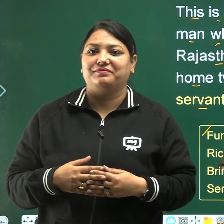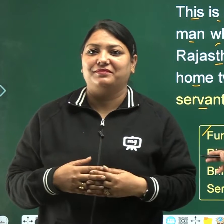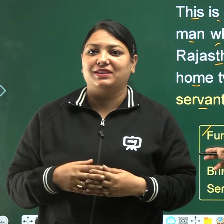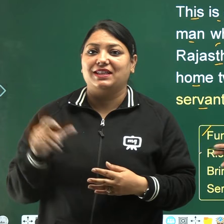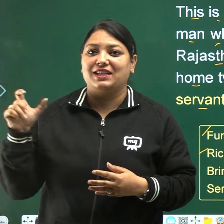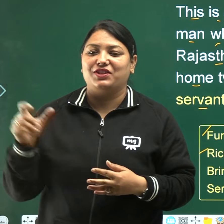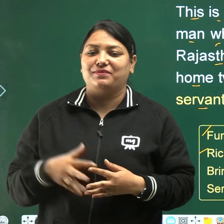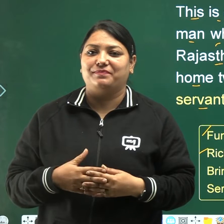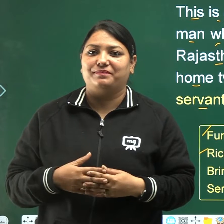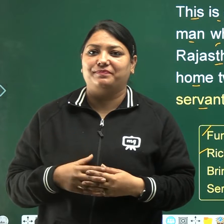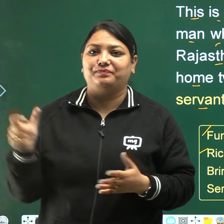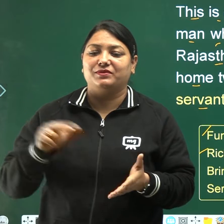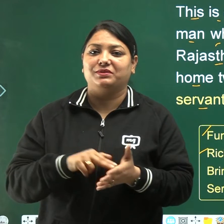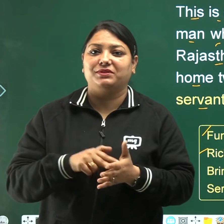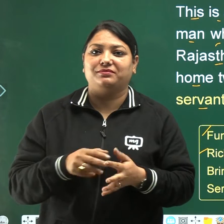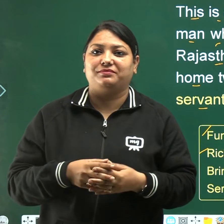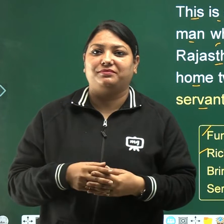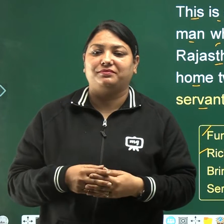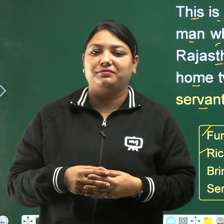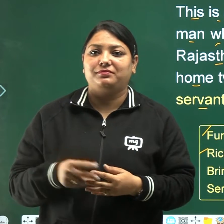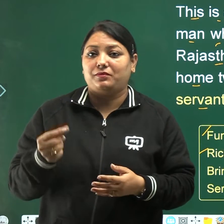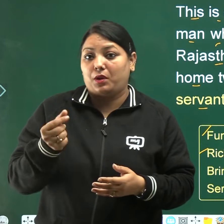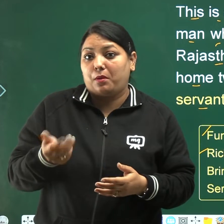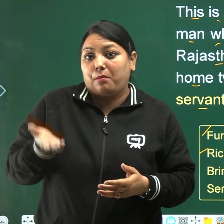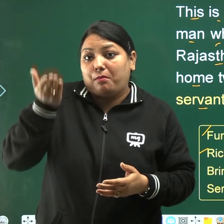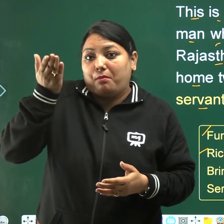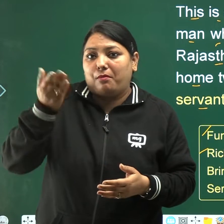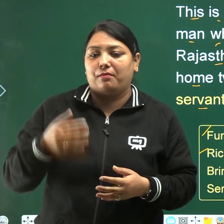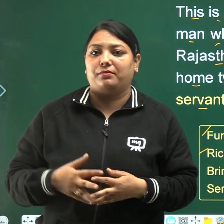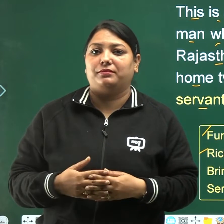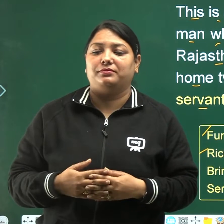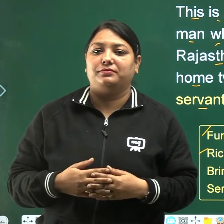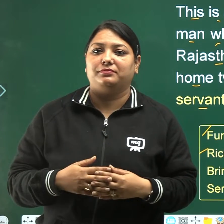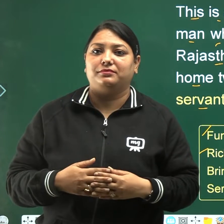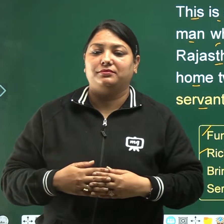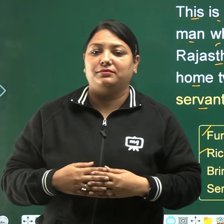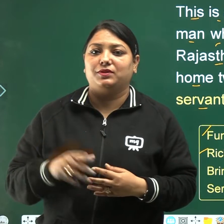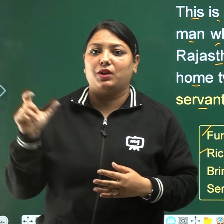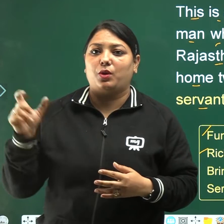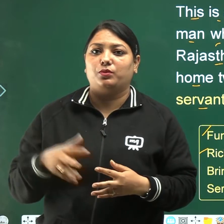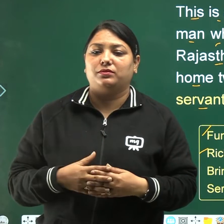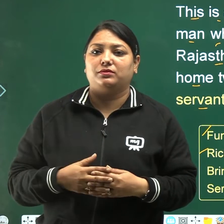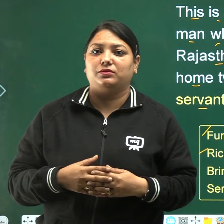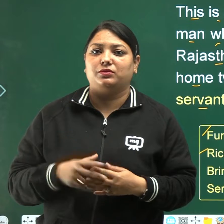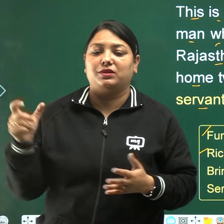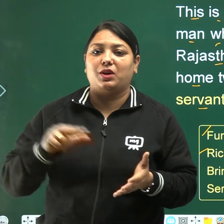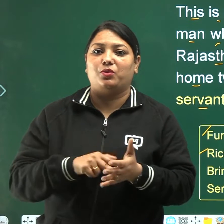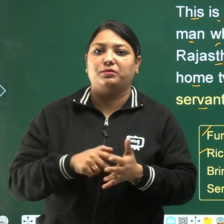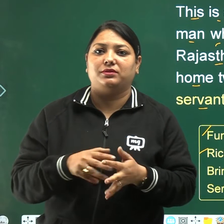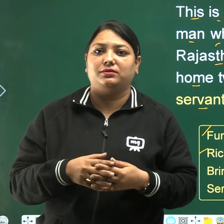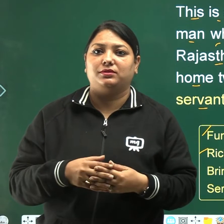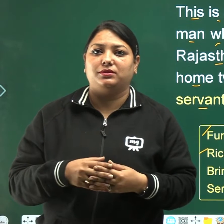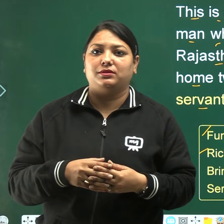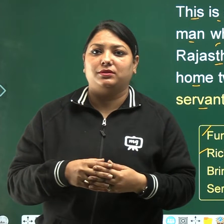rich, rich means dhani, town, town means